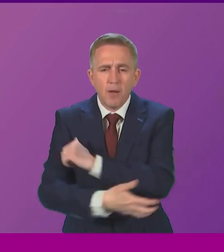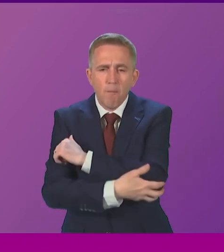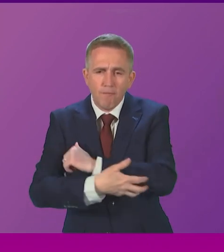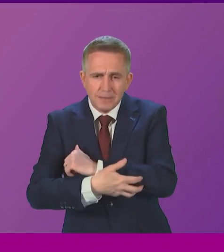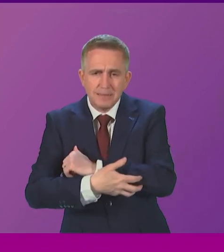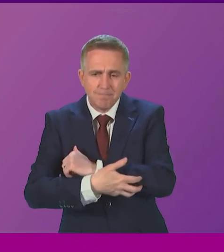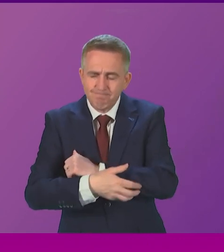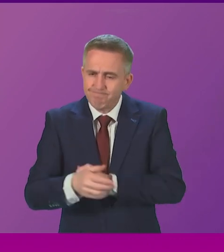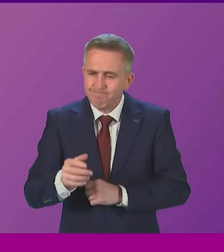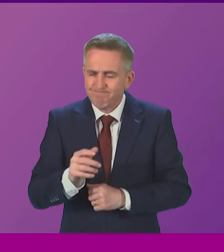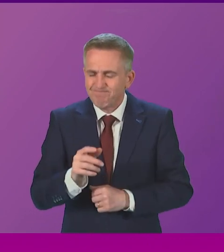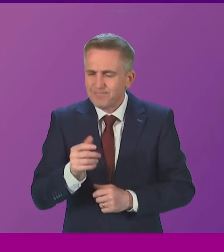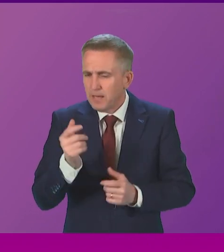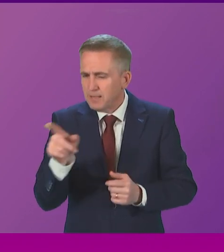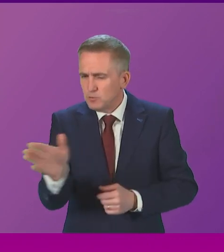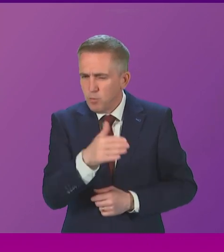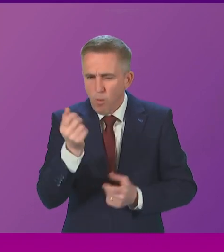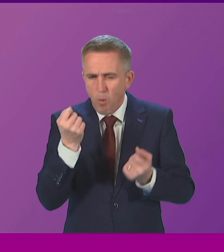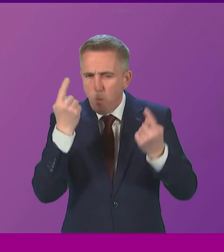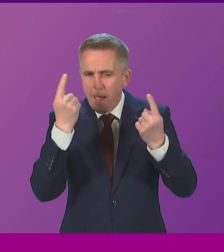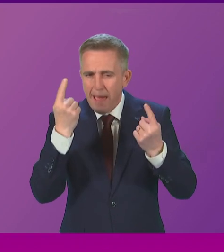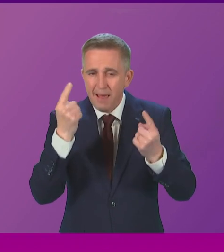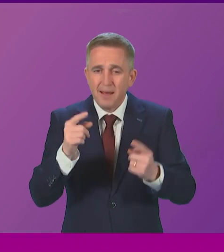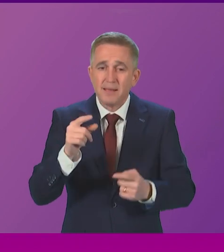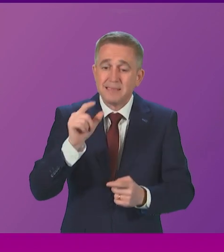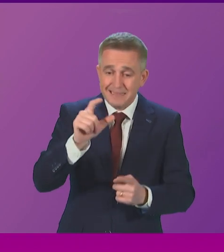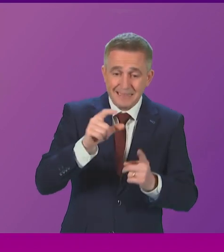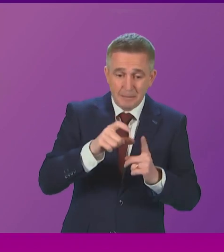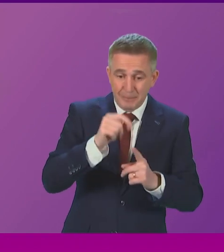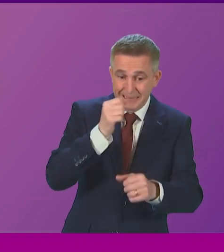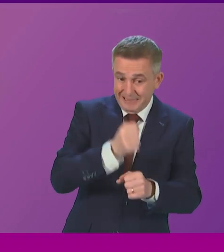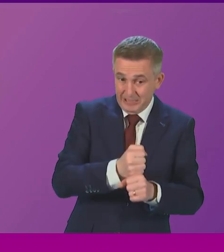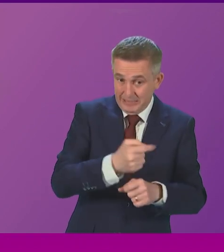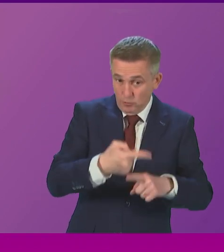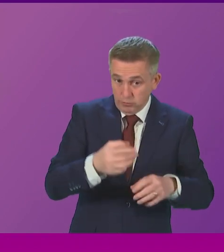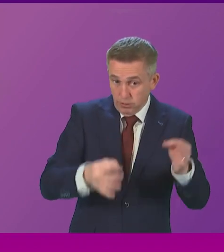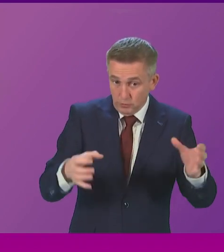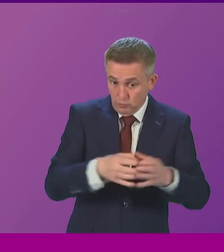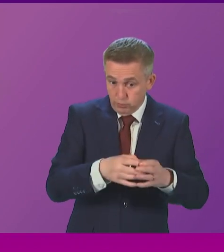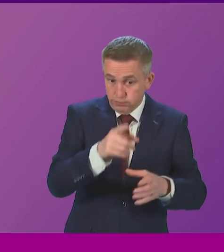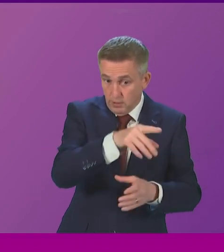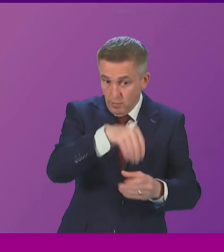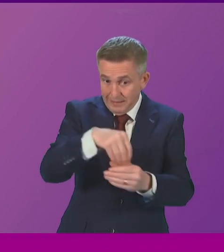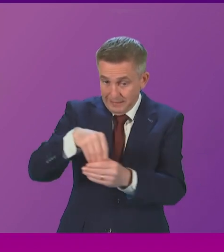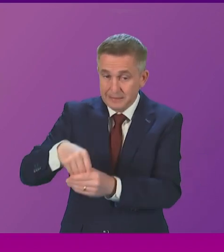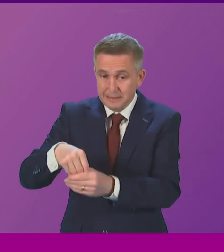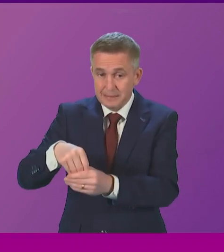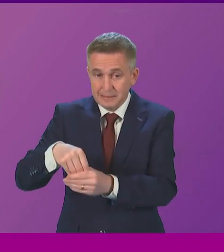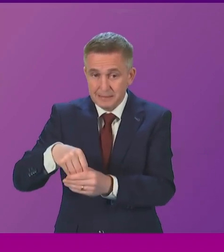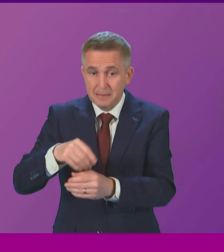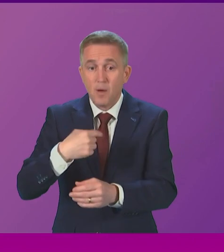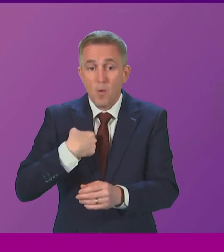as you are aware, being on the CPGs that you are in, we are also targeting